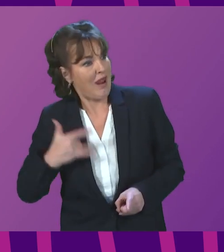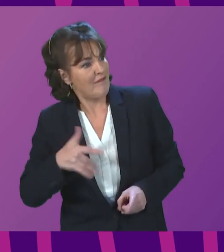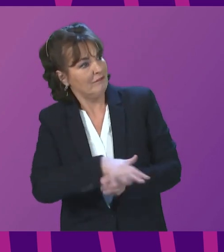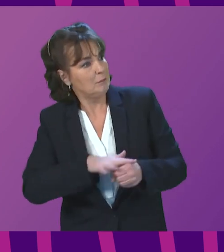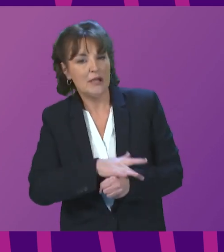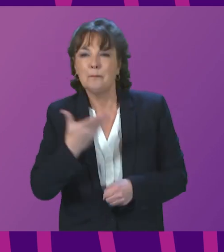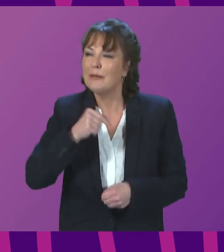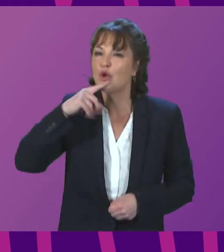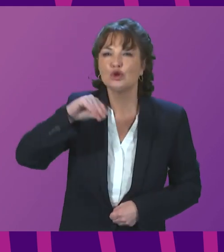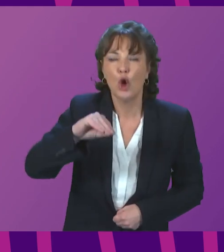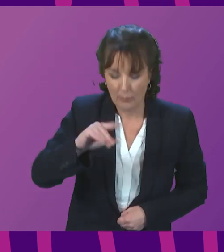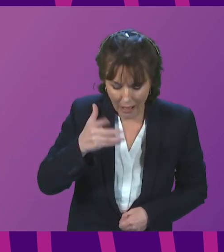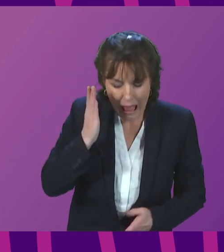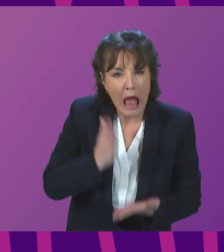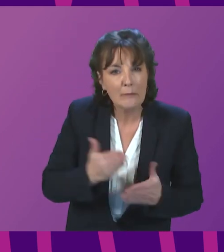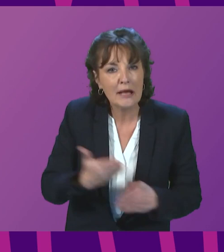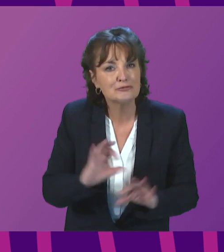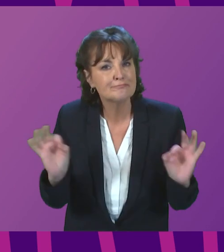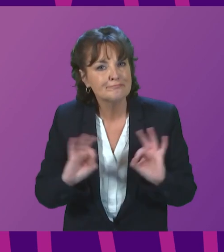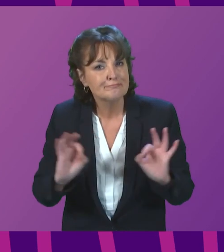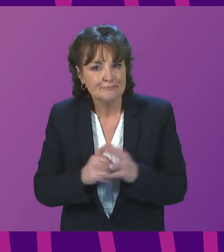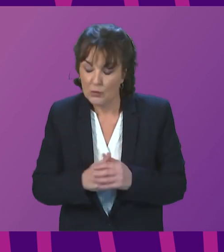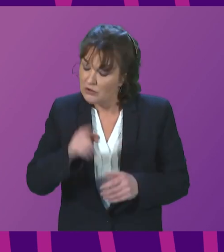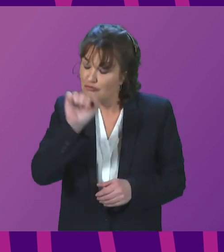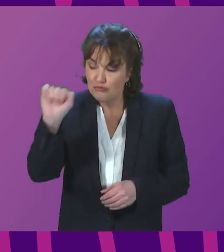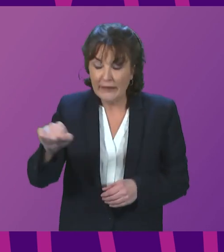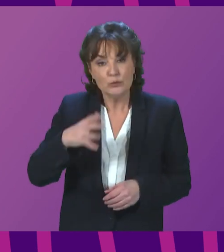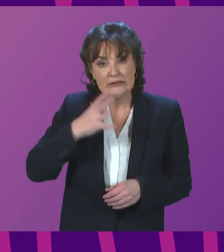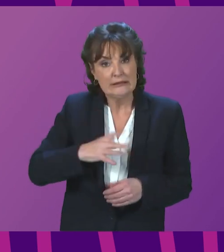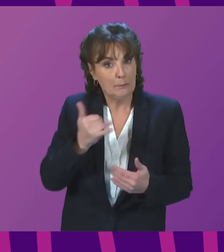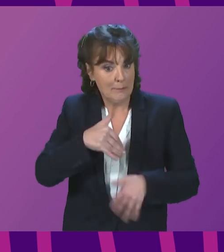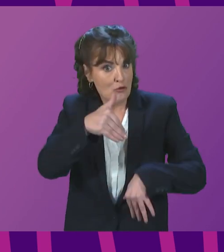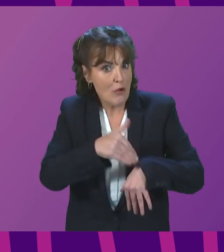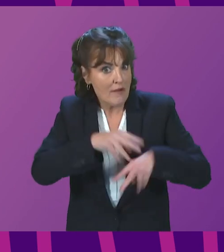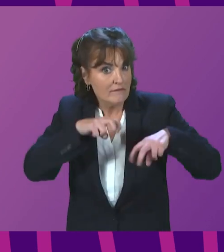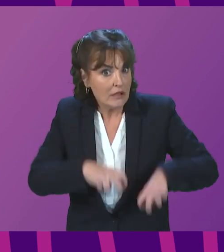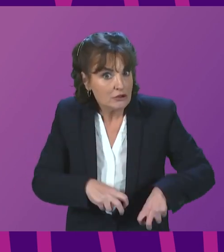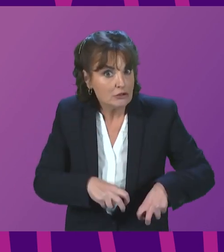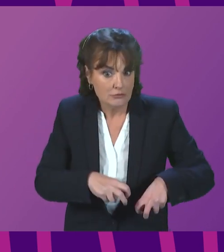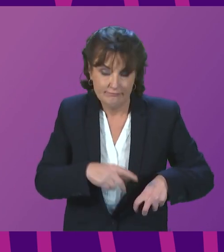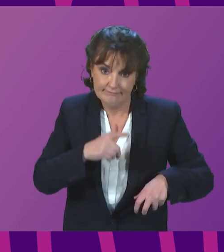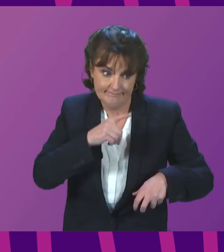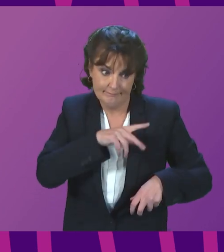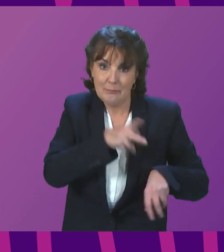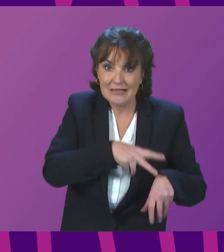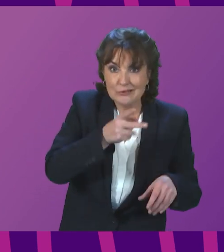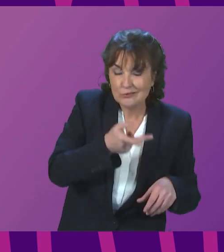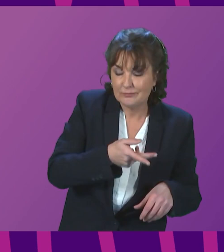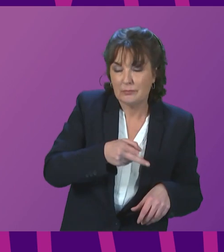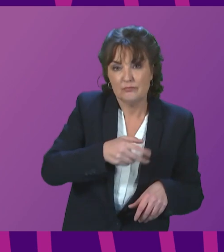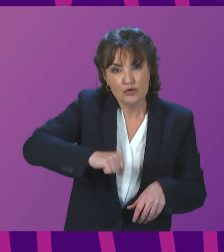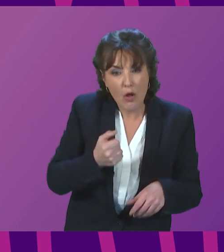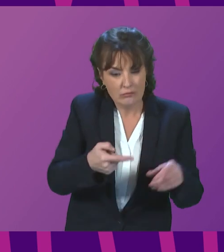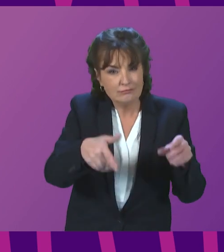First Minister is right, we still have criminal investigations to conclude. There remain questions about the standard of trains and the levels of staffing.